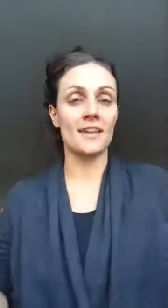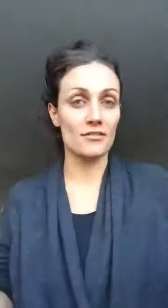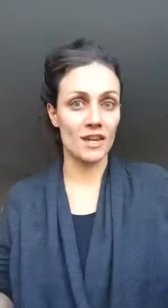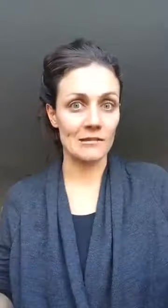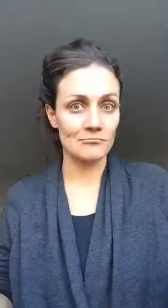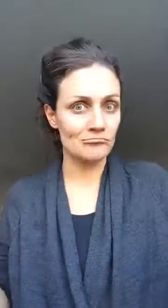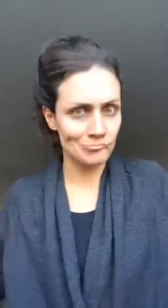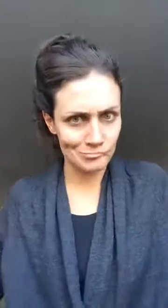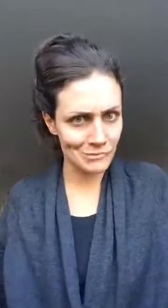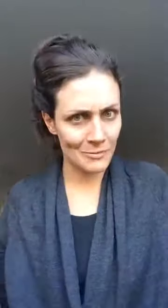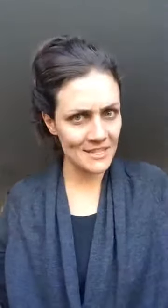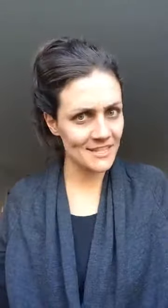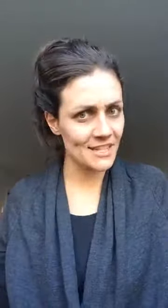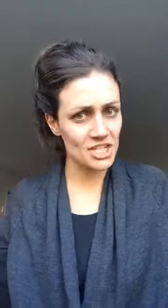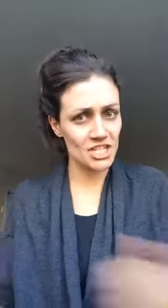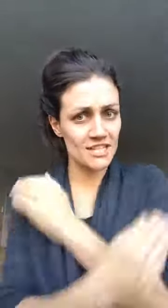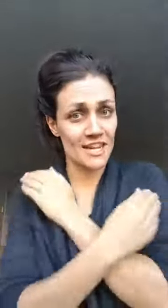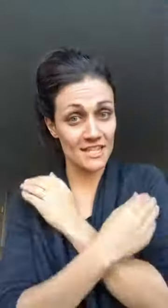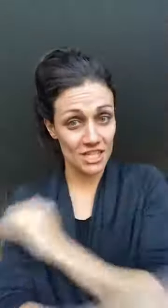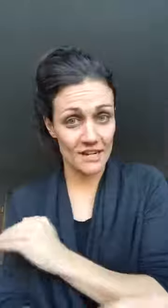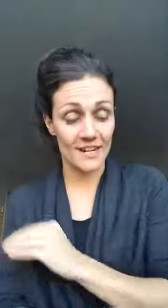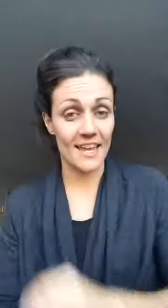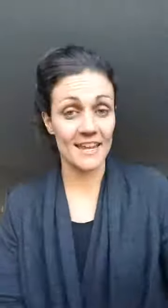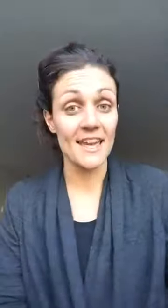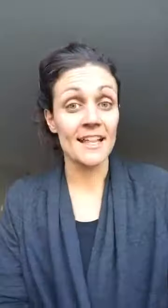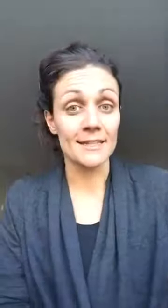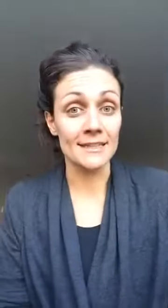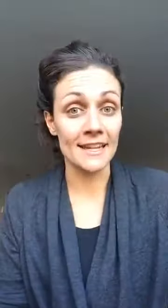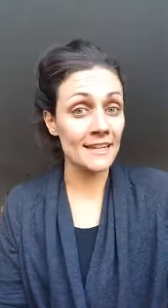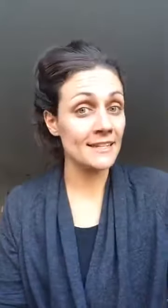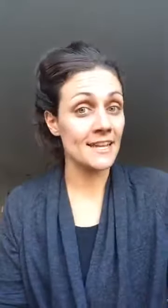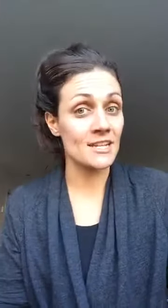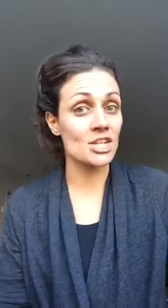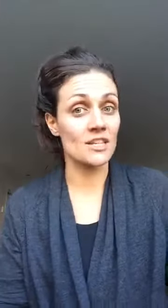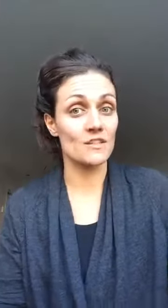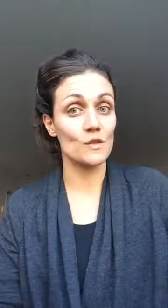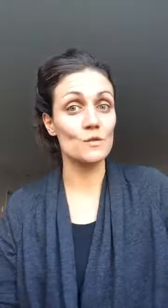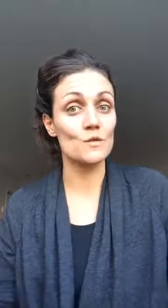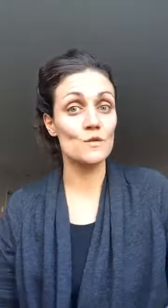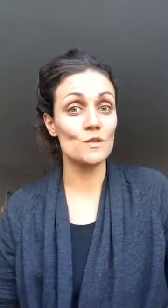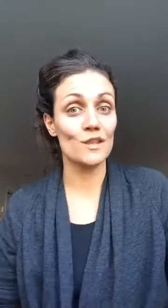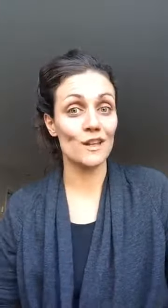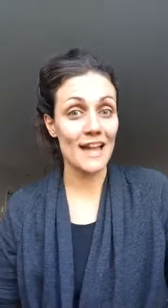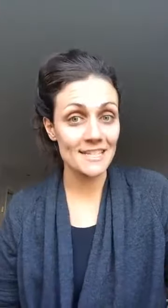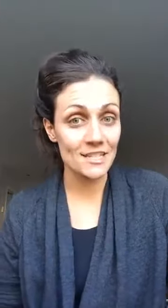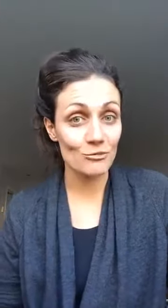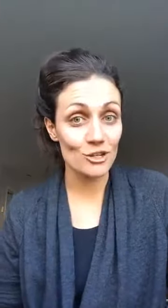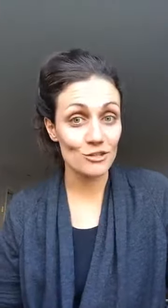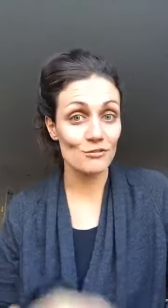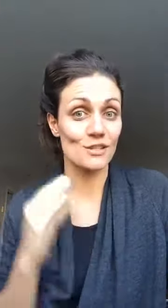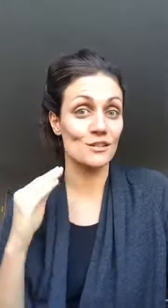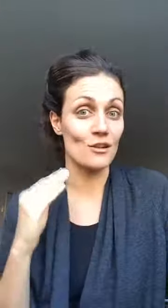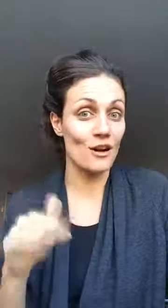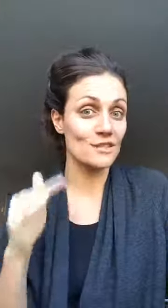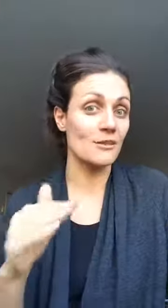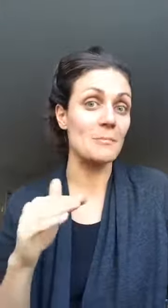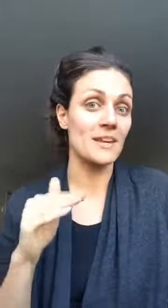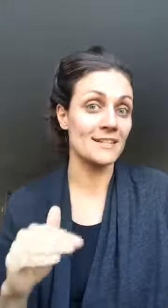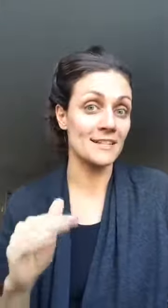other thing the best thing is just to get started and ladies and gents you the last thing you want to do is not do it because it's